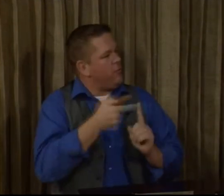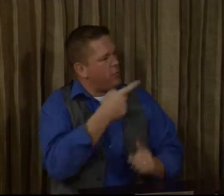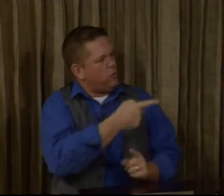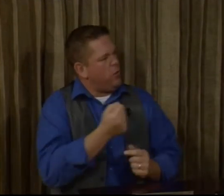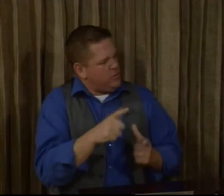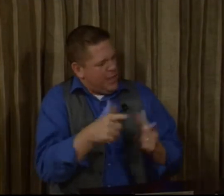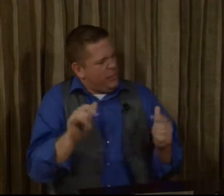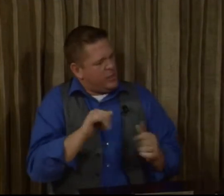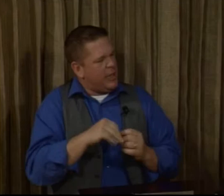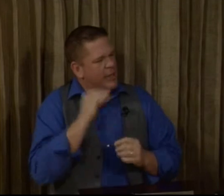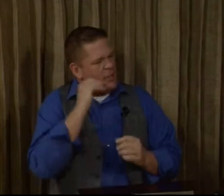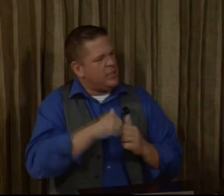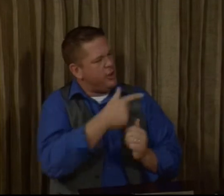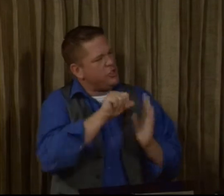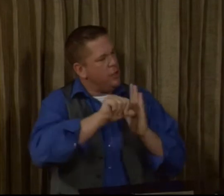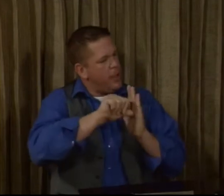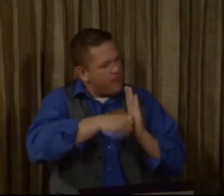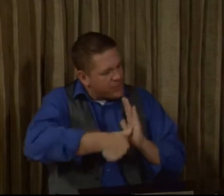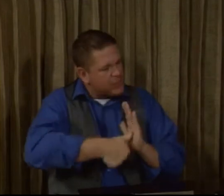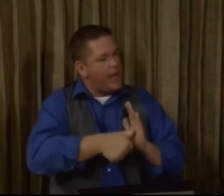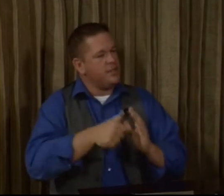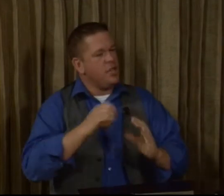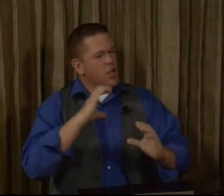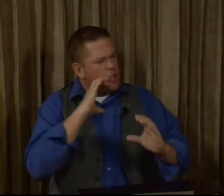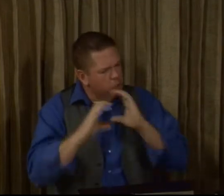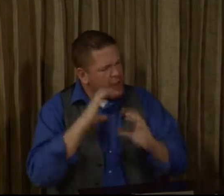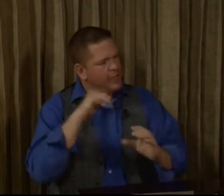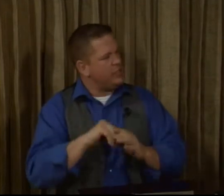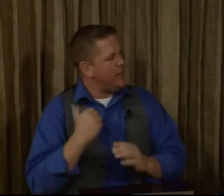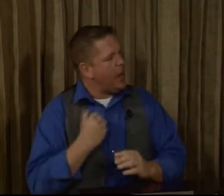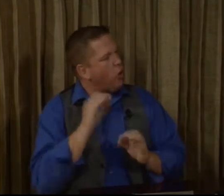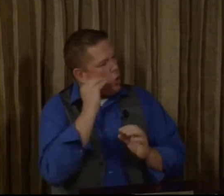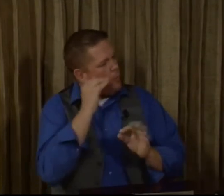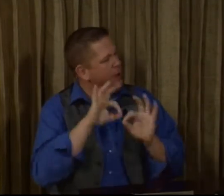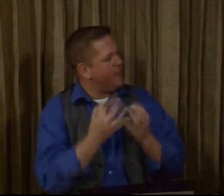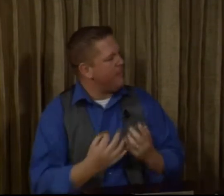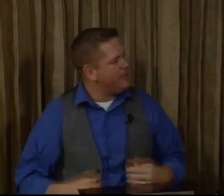it from you. What was language like in the house and how did you emphasize communication in our home and our family?